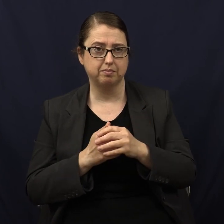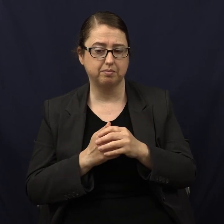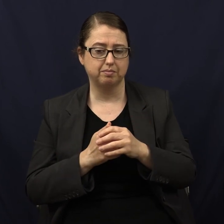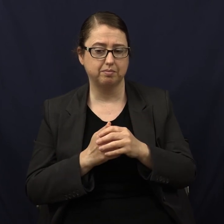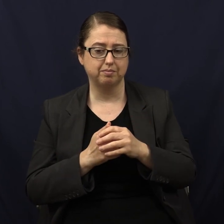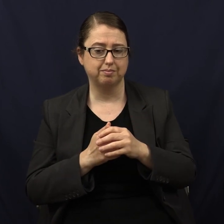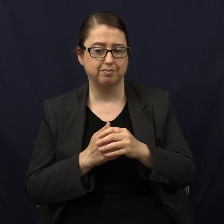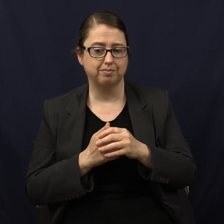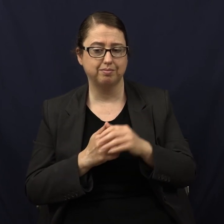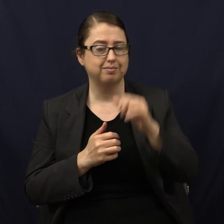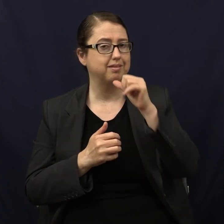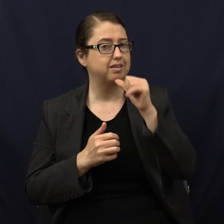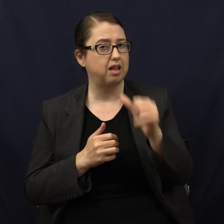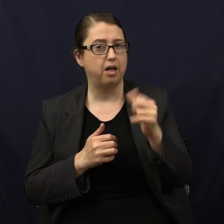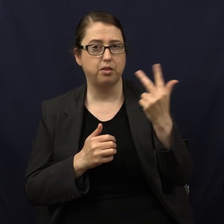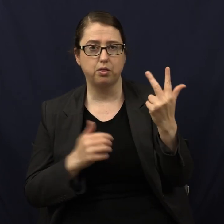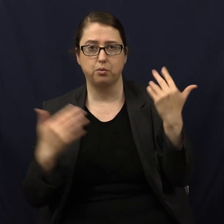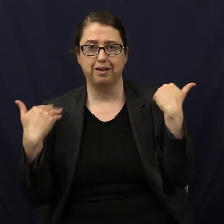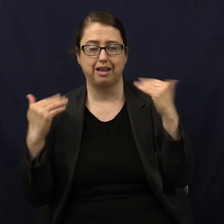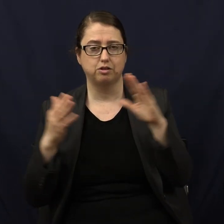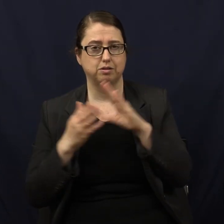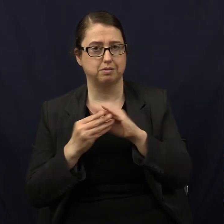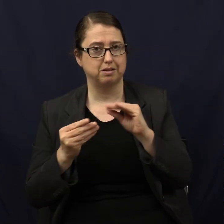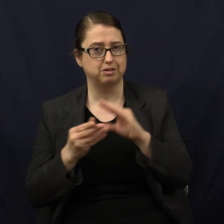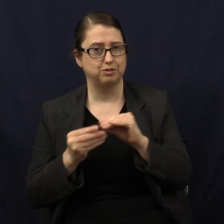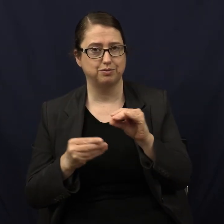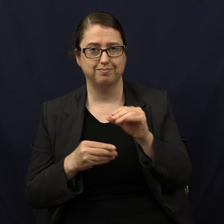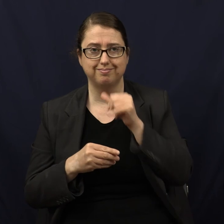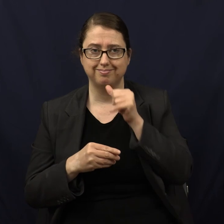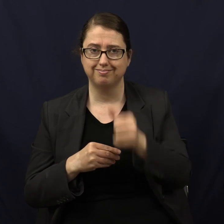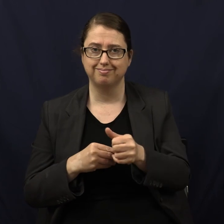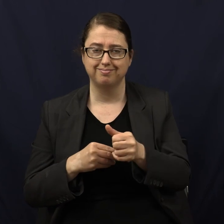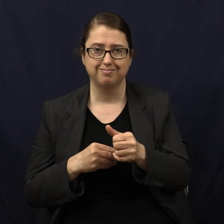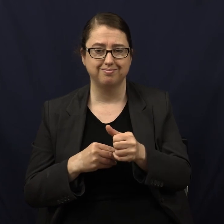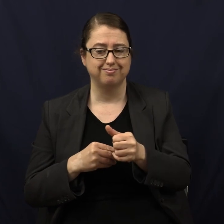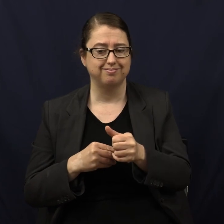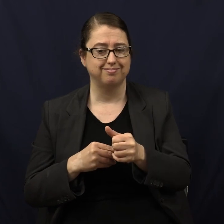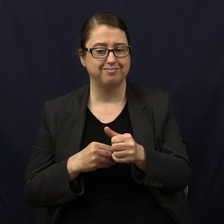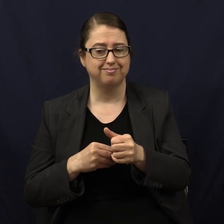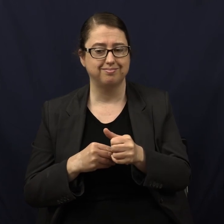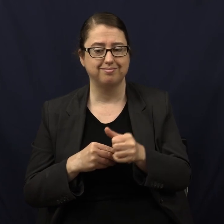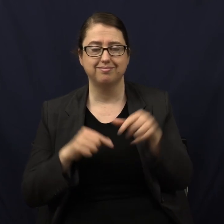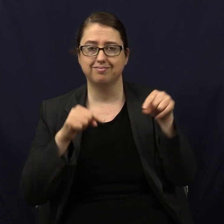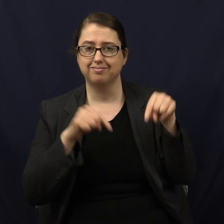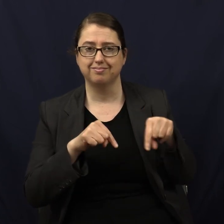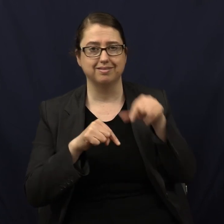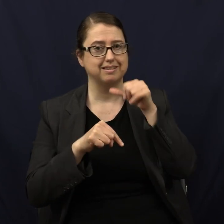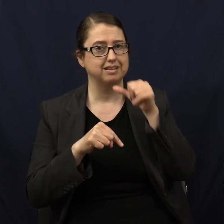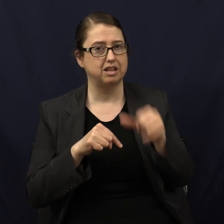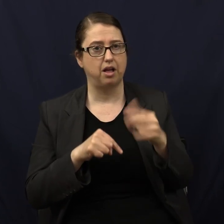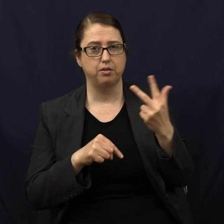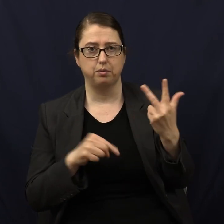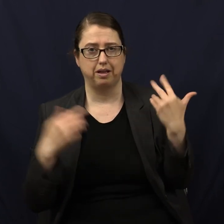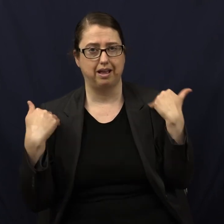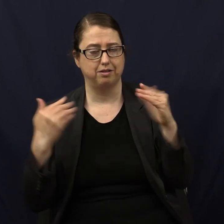It's not the three angels' message. Ooh. The context of this is not the three angels' message.